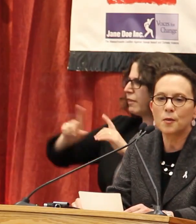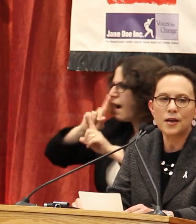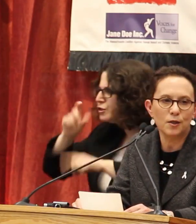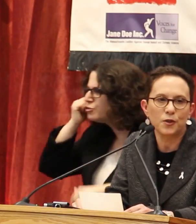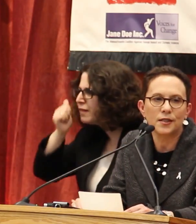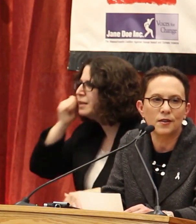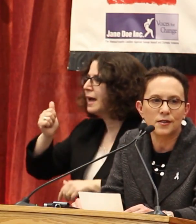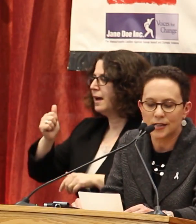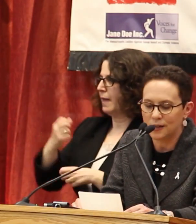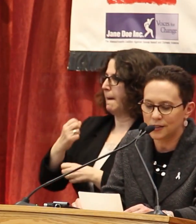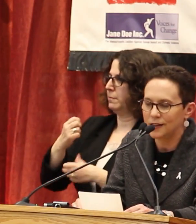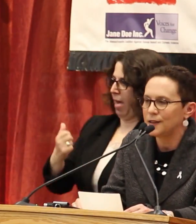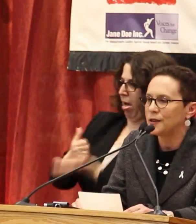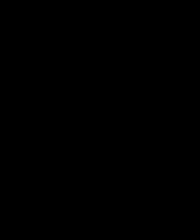enables us to make a difference in this state. state. Thank